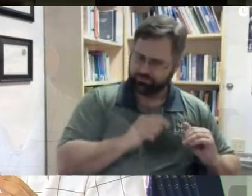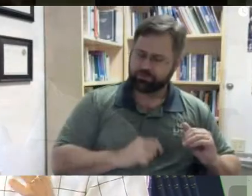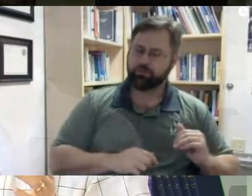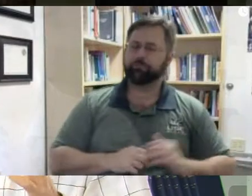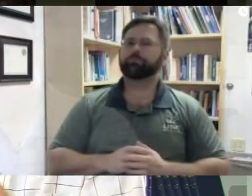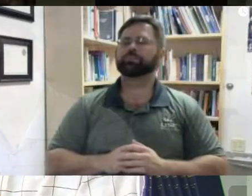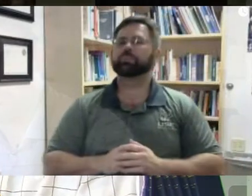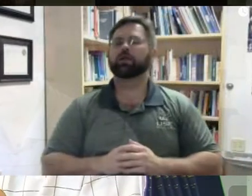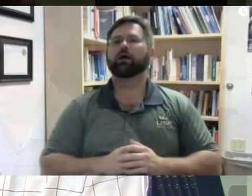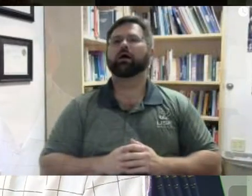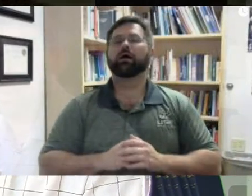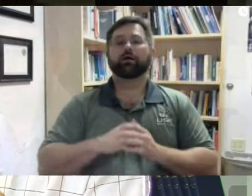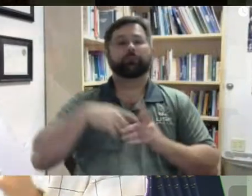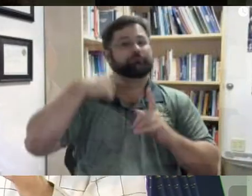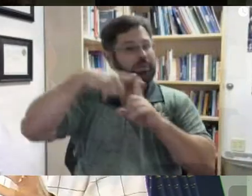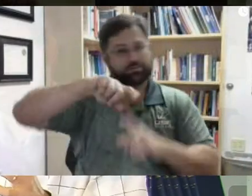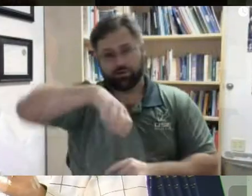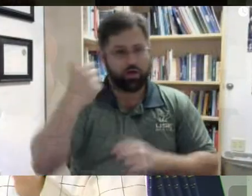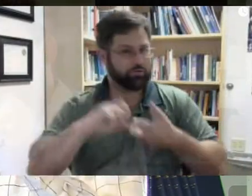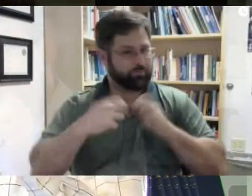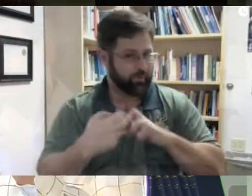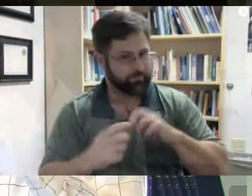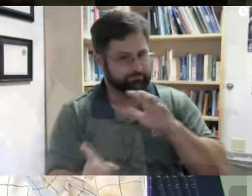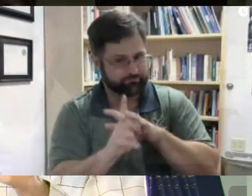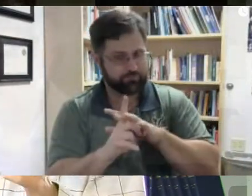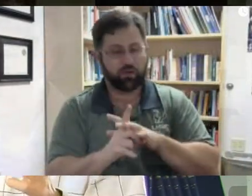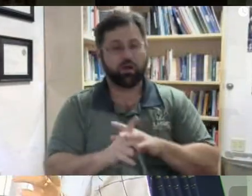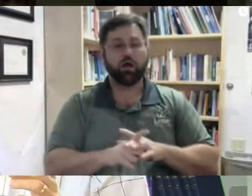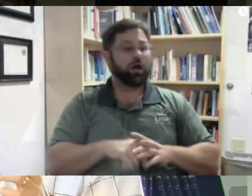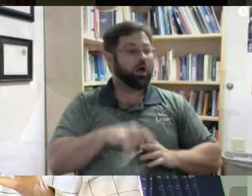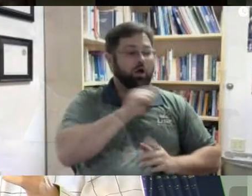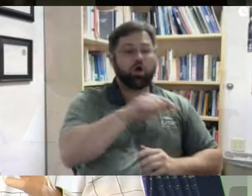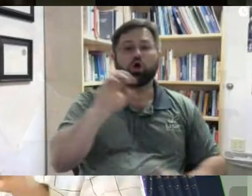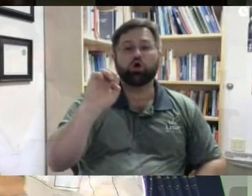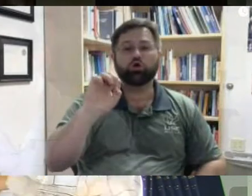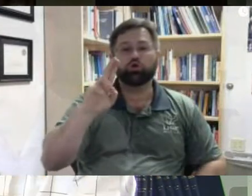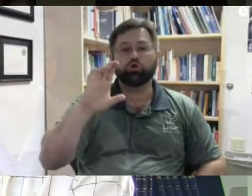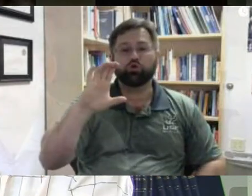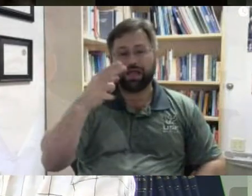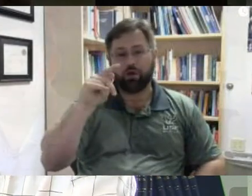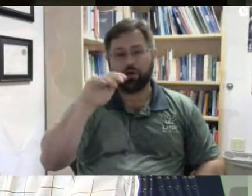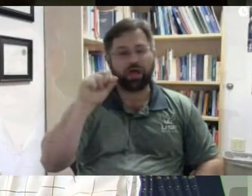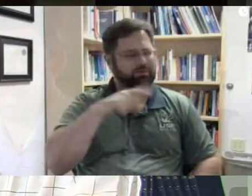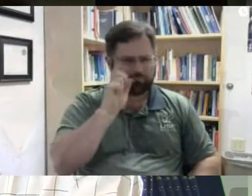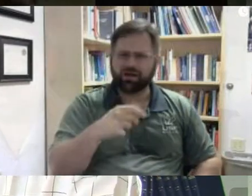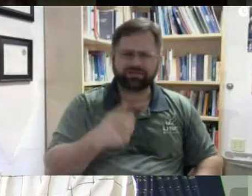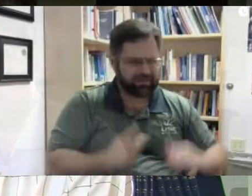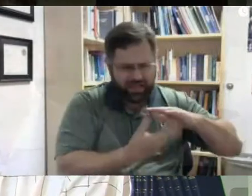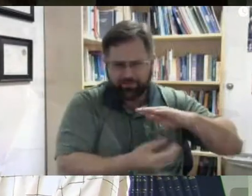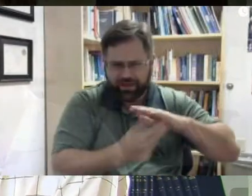second problem, which is that all eukaryotes have to have all these multiple copies of a small genome, a tiny genome, the mitochondrial genes,